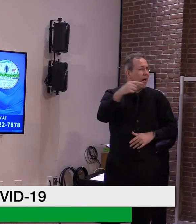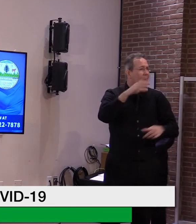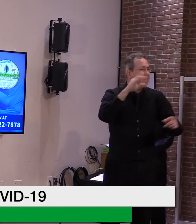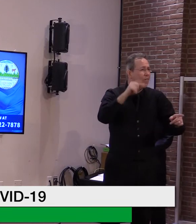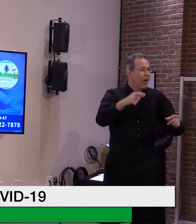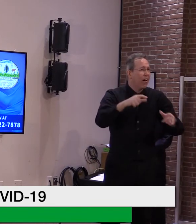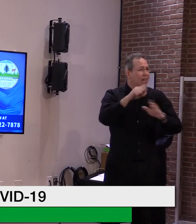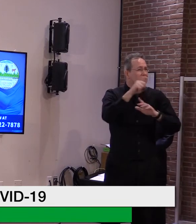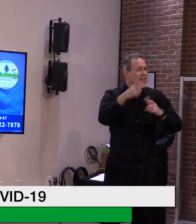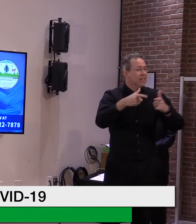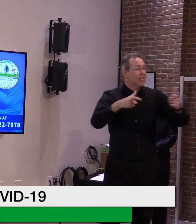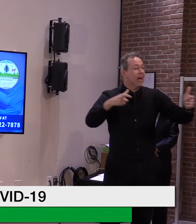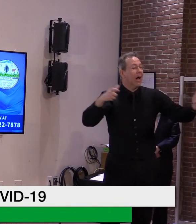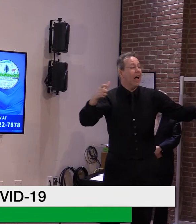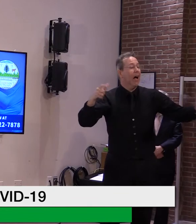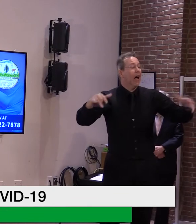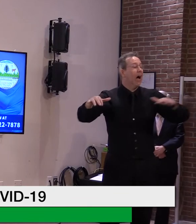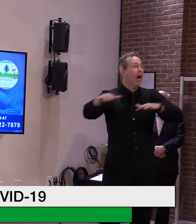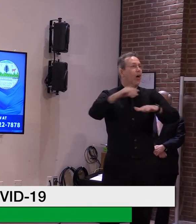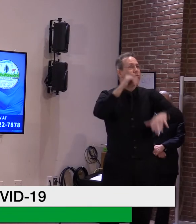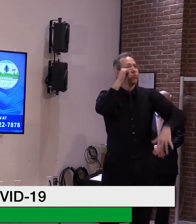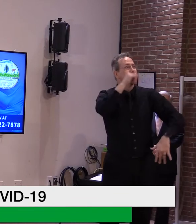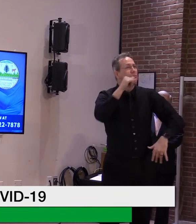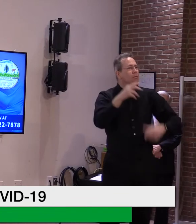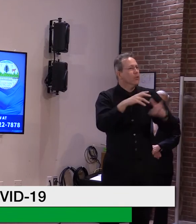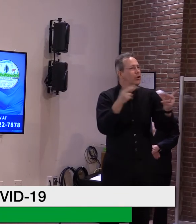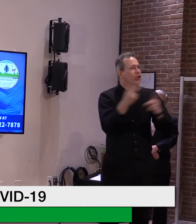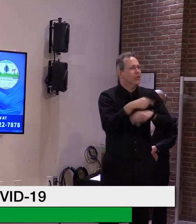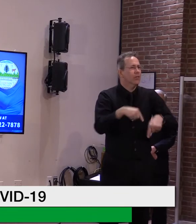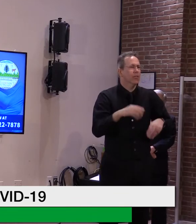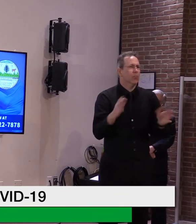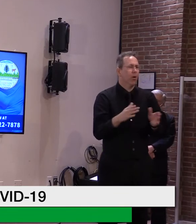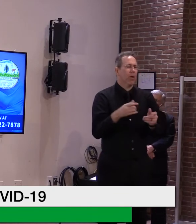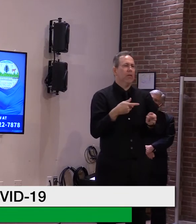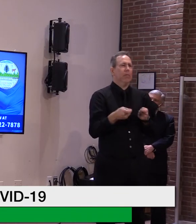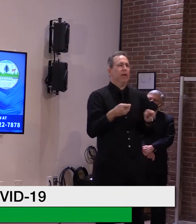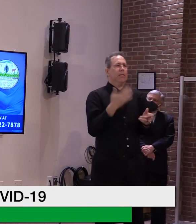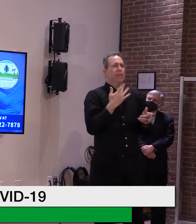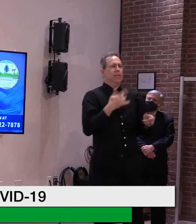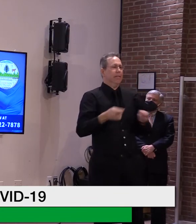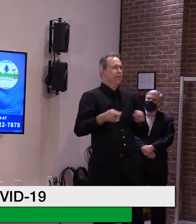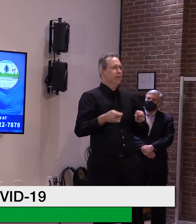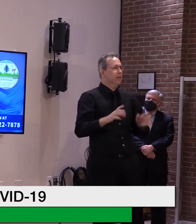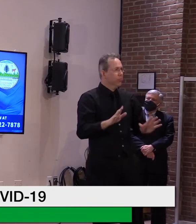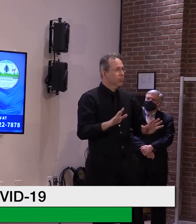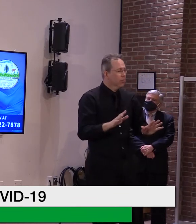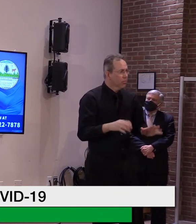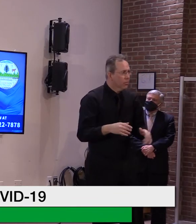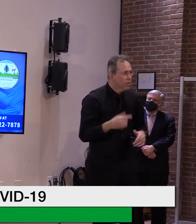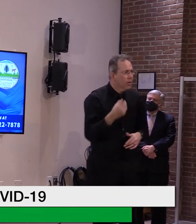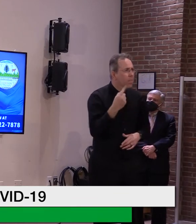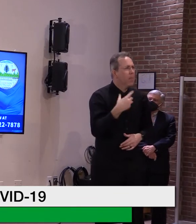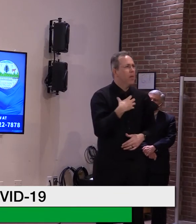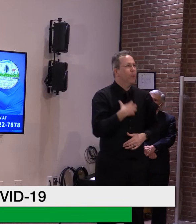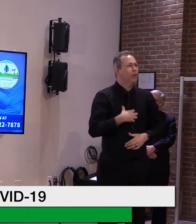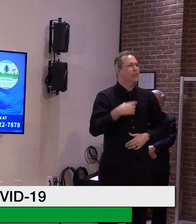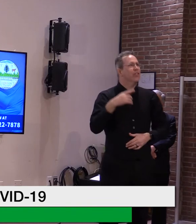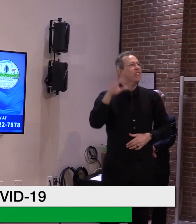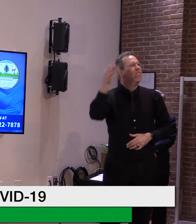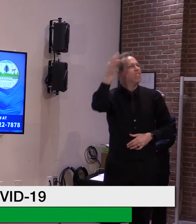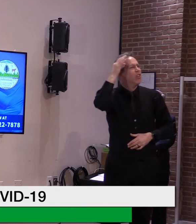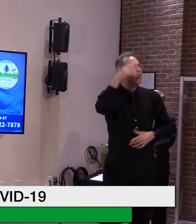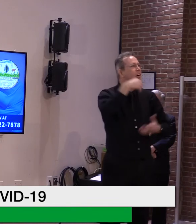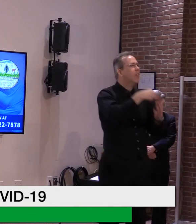of vaccine into our, uh, central supply. And then we could distribute it from there to the pharmacies and so forth. And that way we